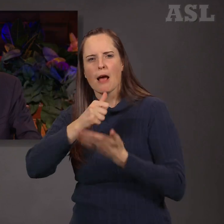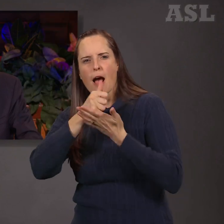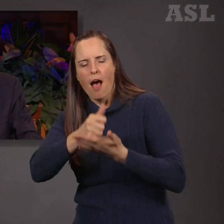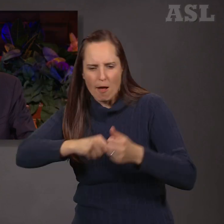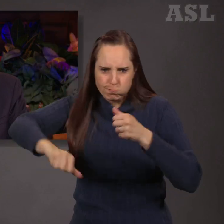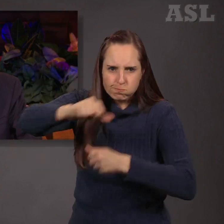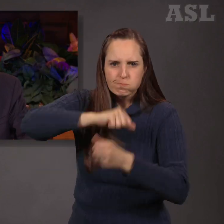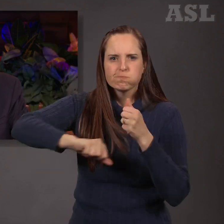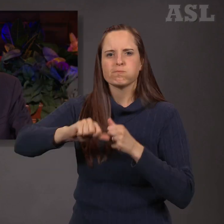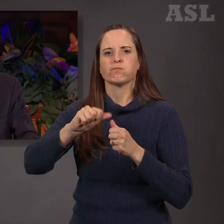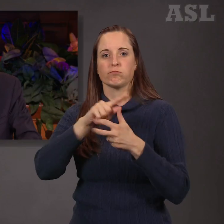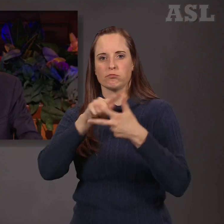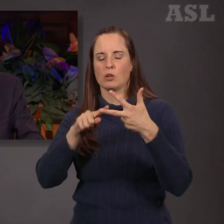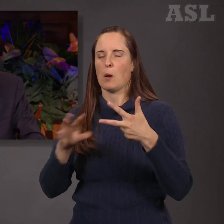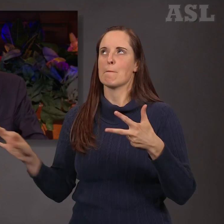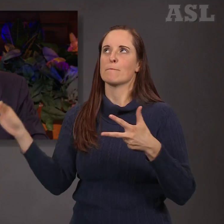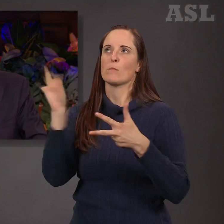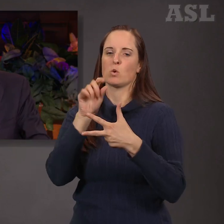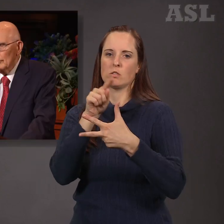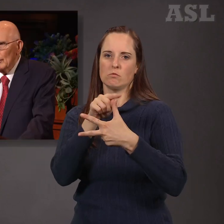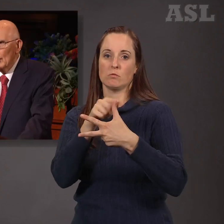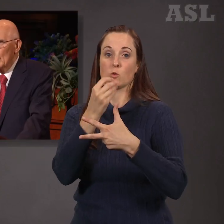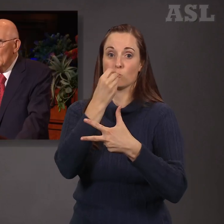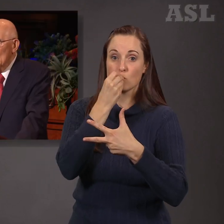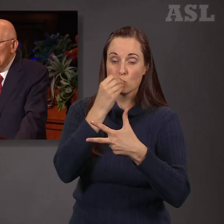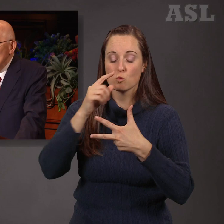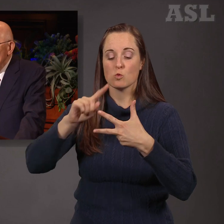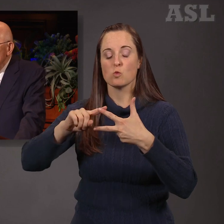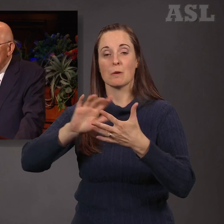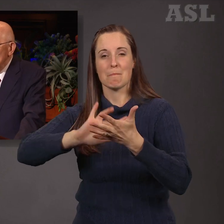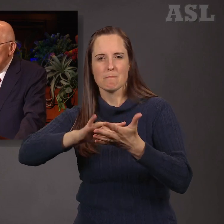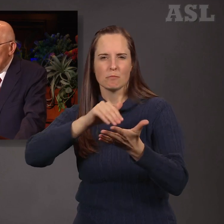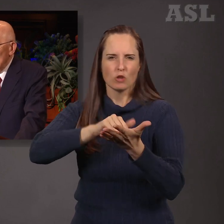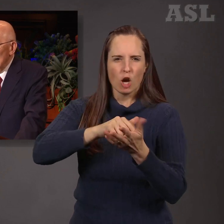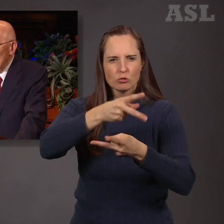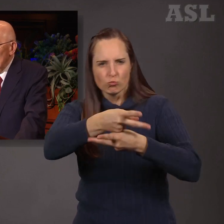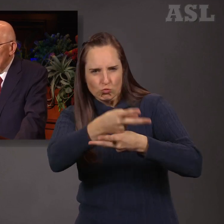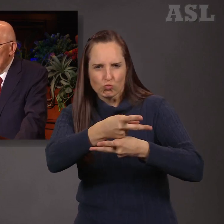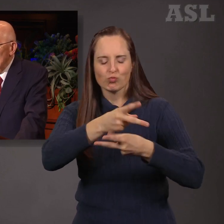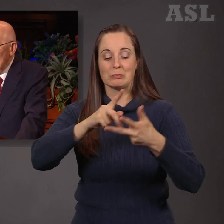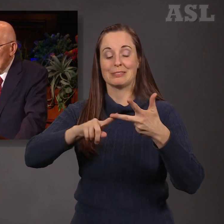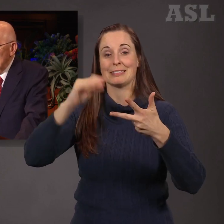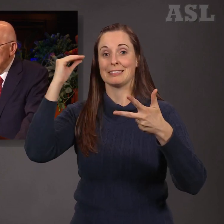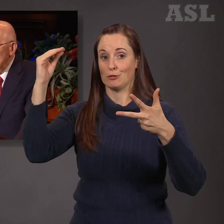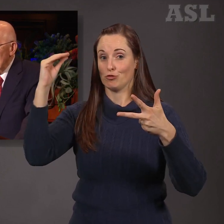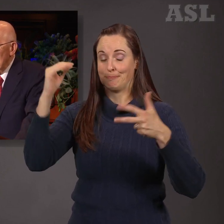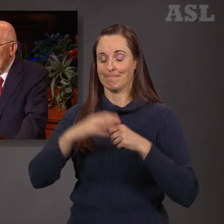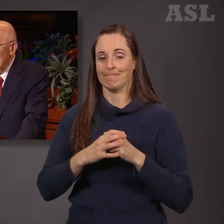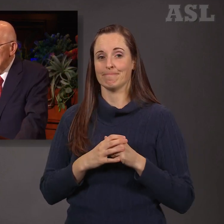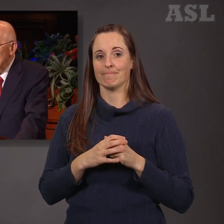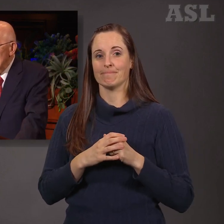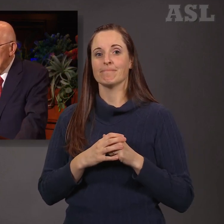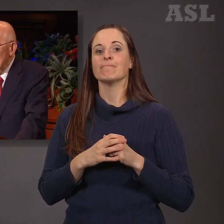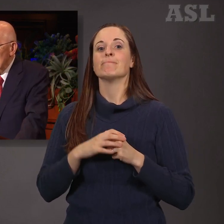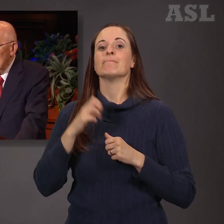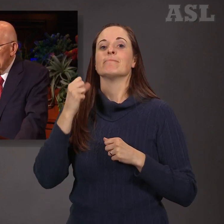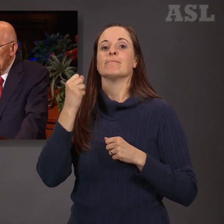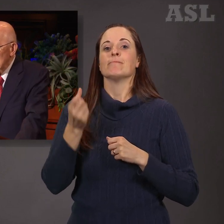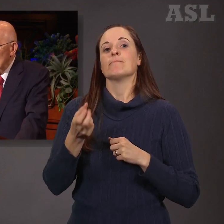medical care, and teaching. Two years ago, the Khandaris, a Sikh husband